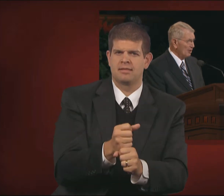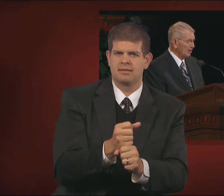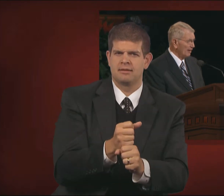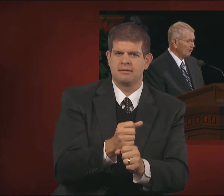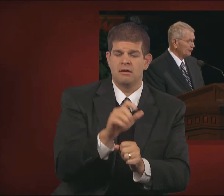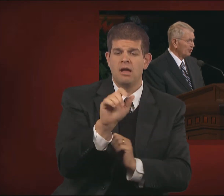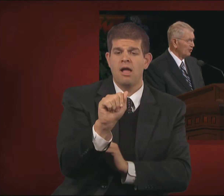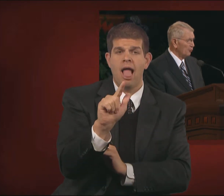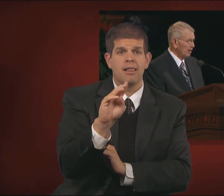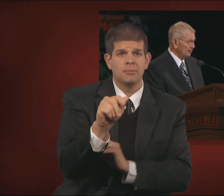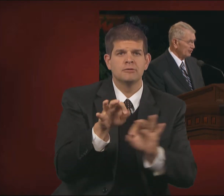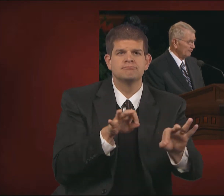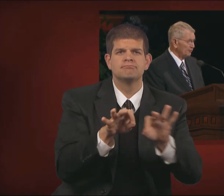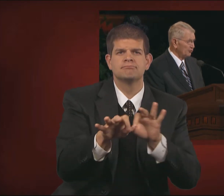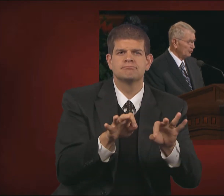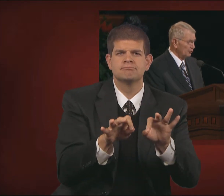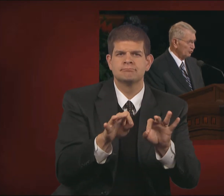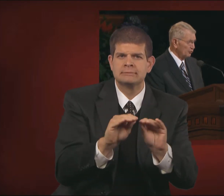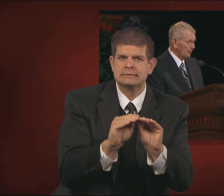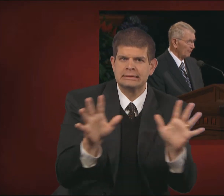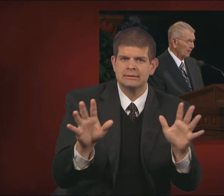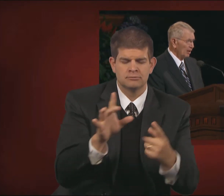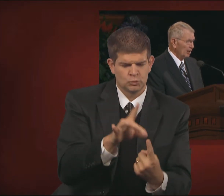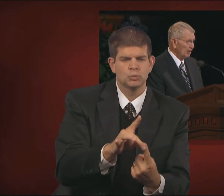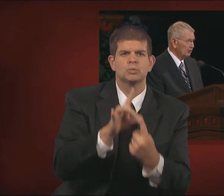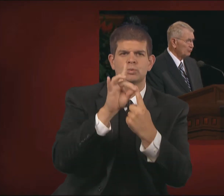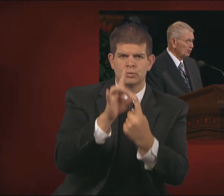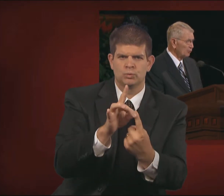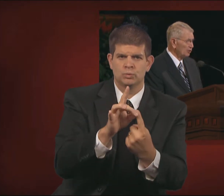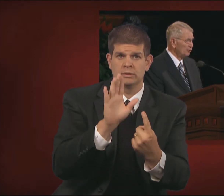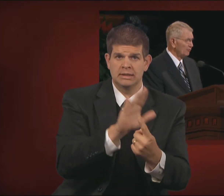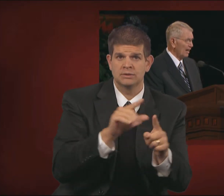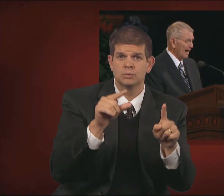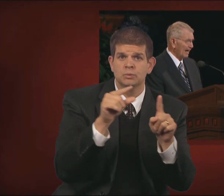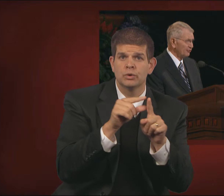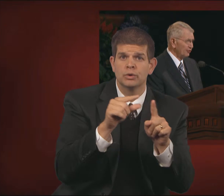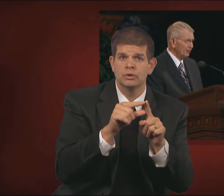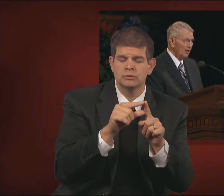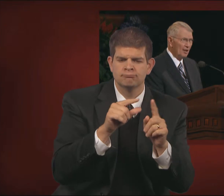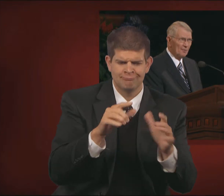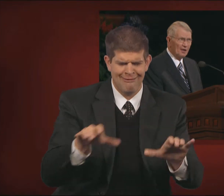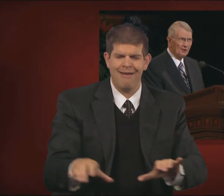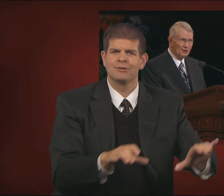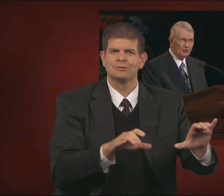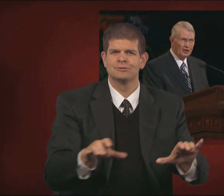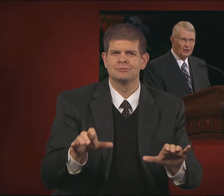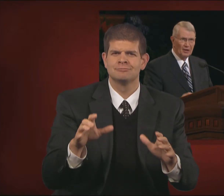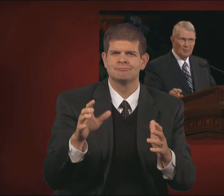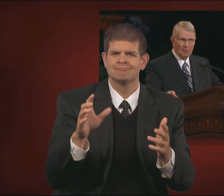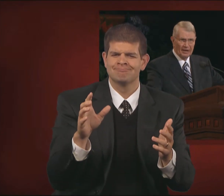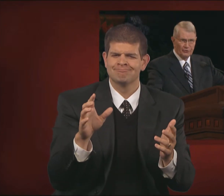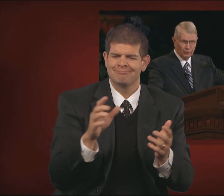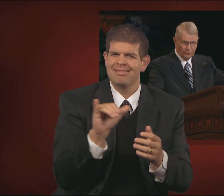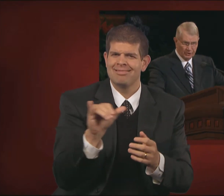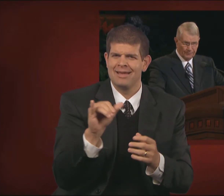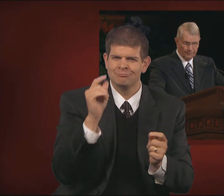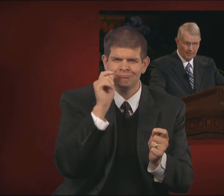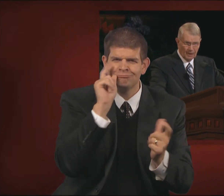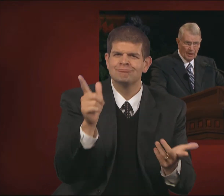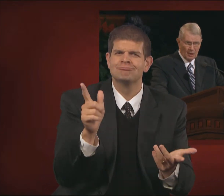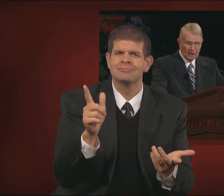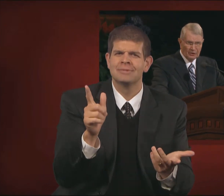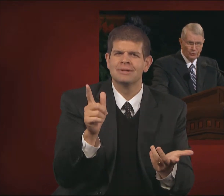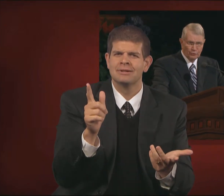Alma gave us a directive to choose. His were words of action, initiated by choosing.